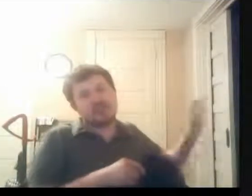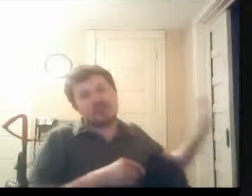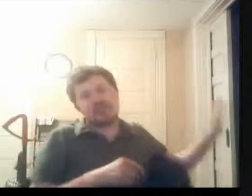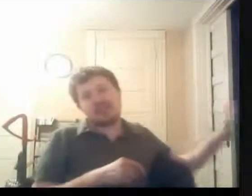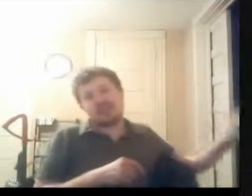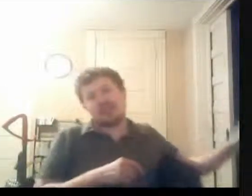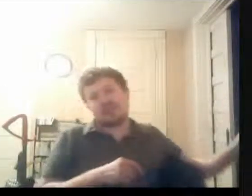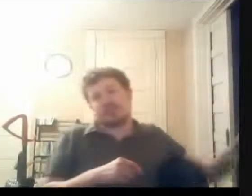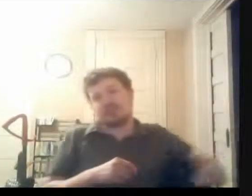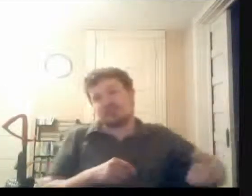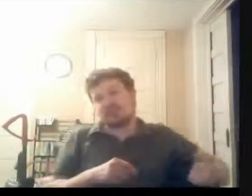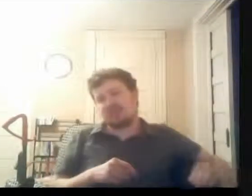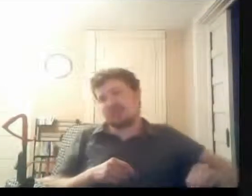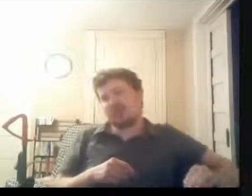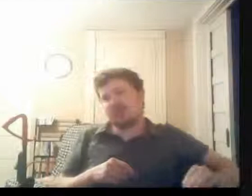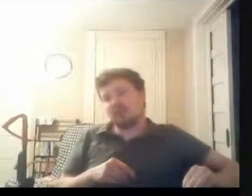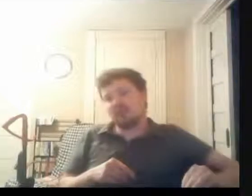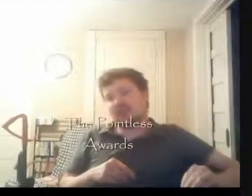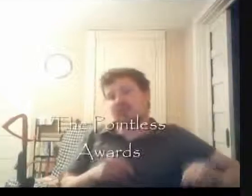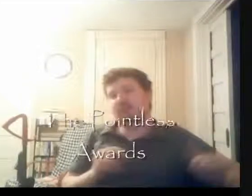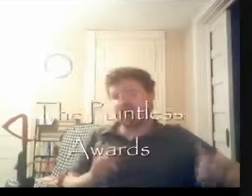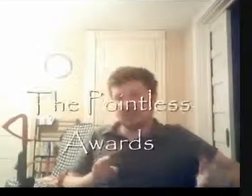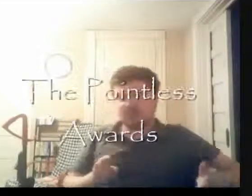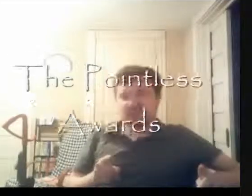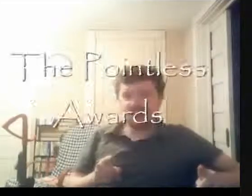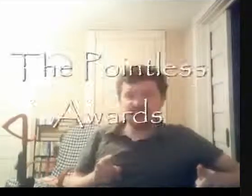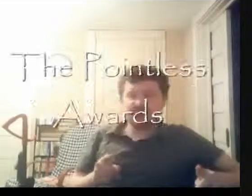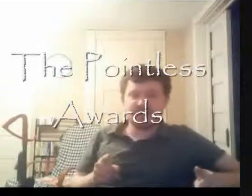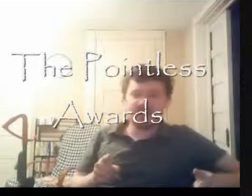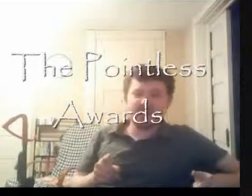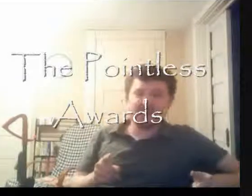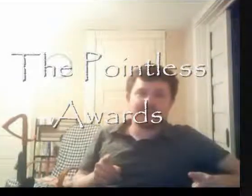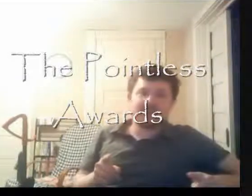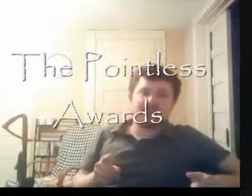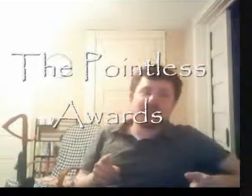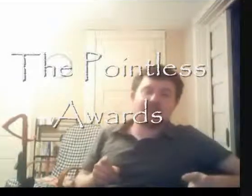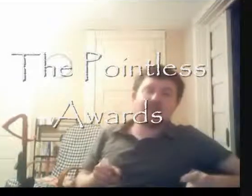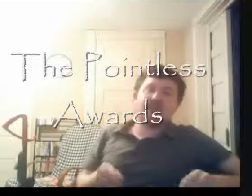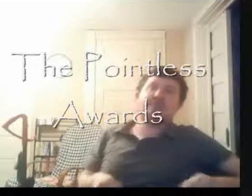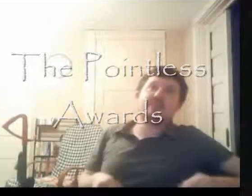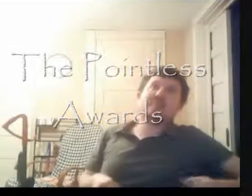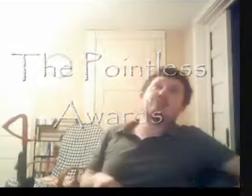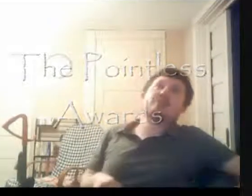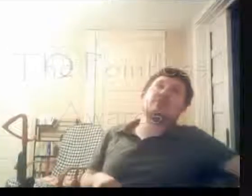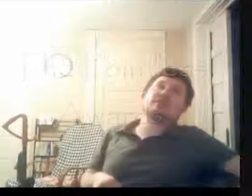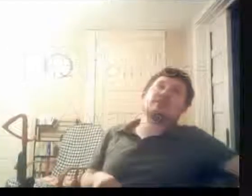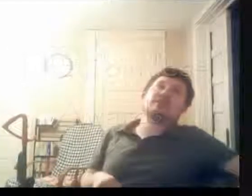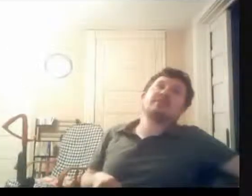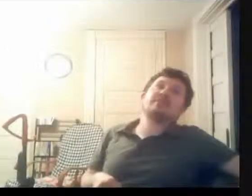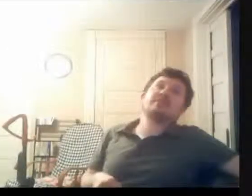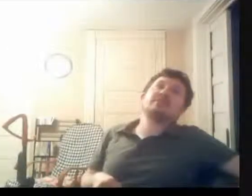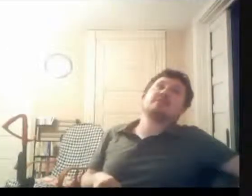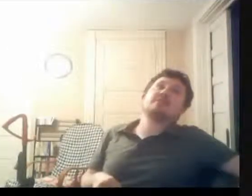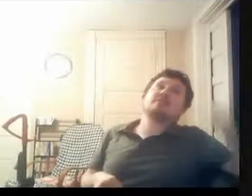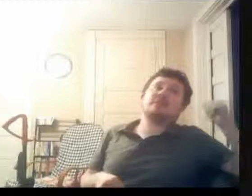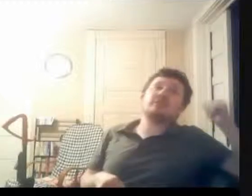see all the other videos, I'm going host the Pointless Awards. And I've been letting people vote for the other